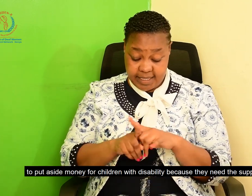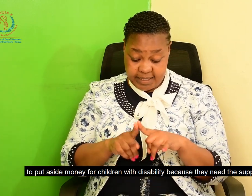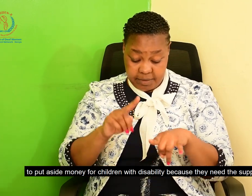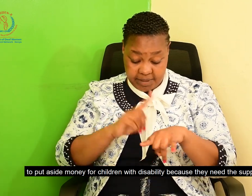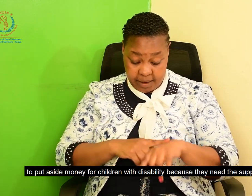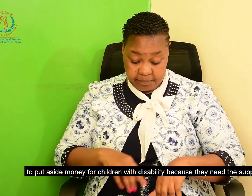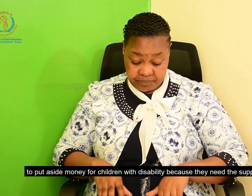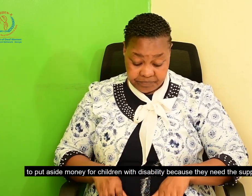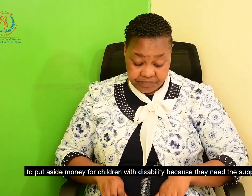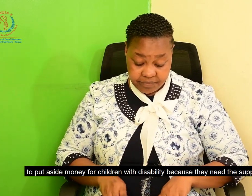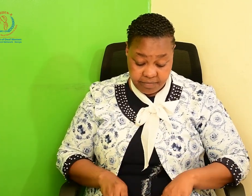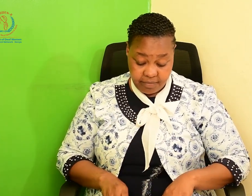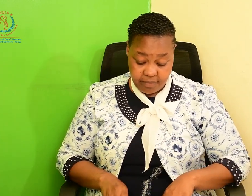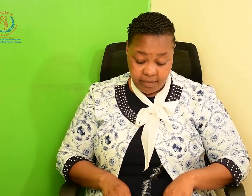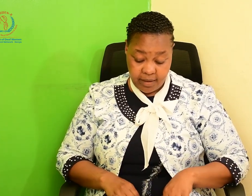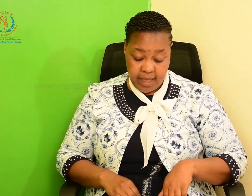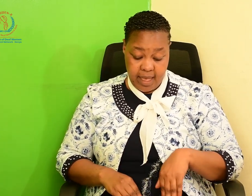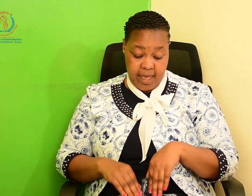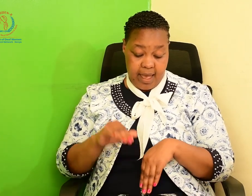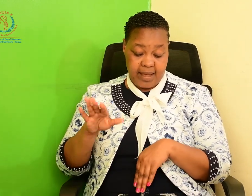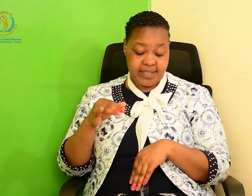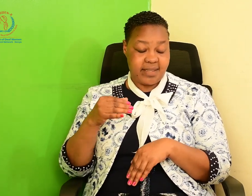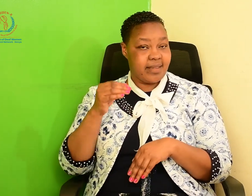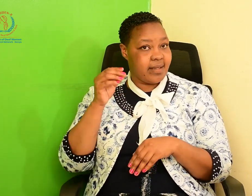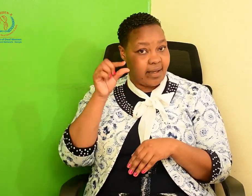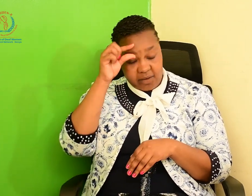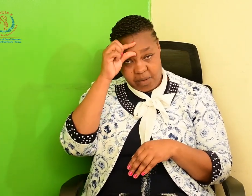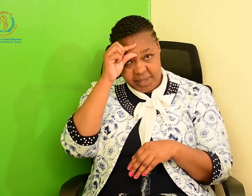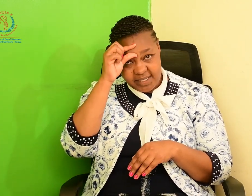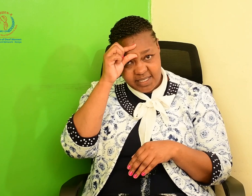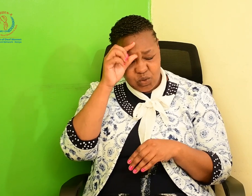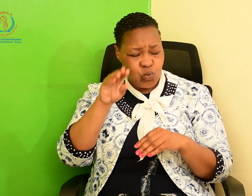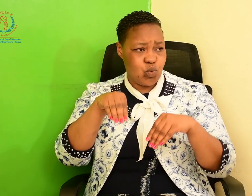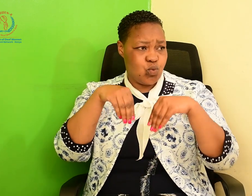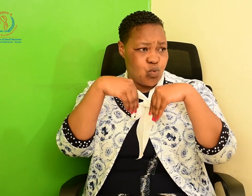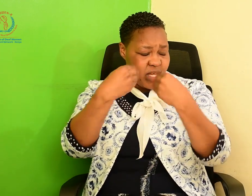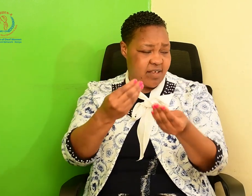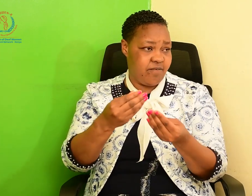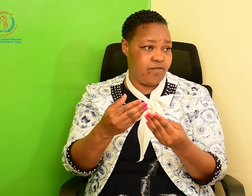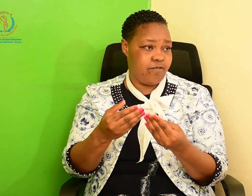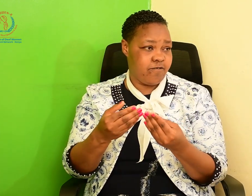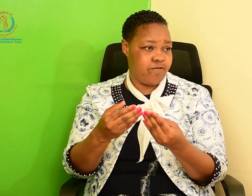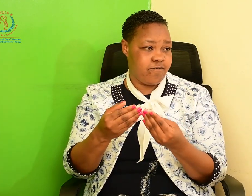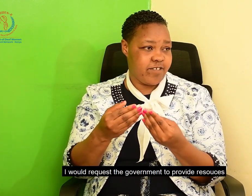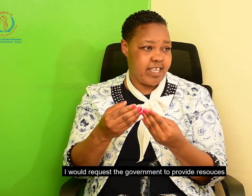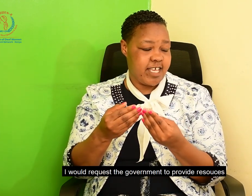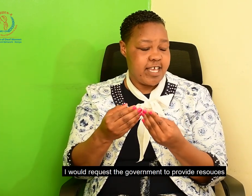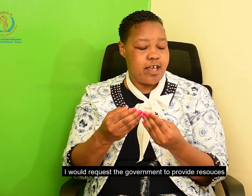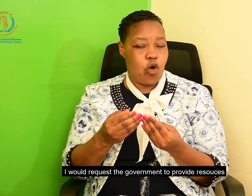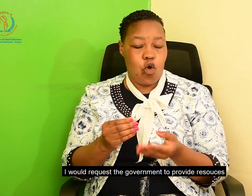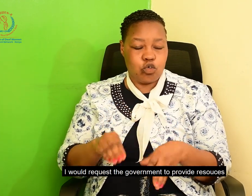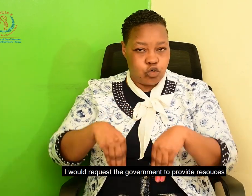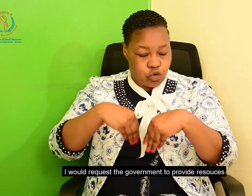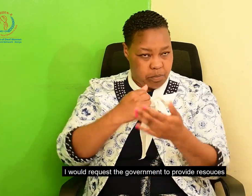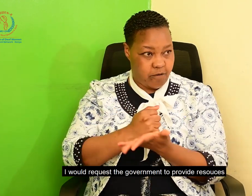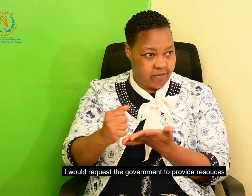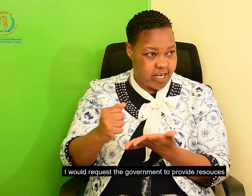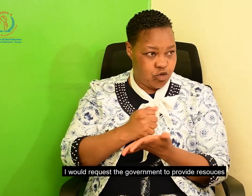really need the support. And also at same time, I would like to request the government to provide